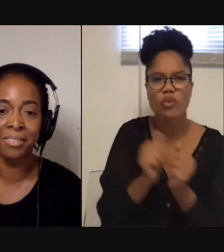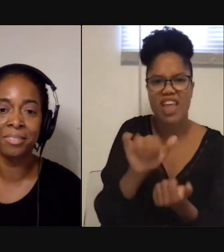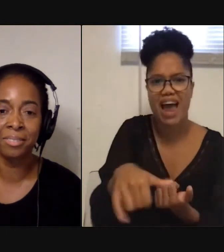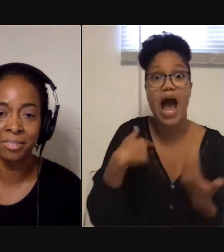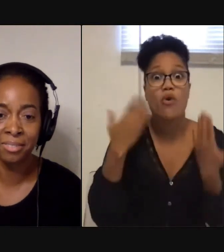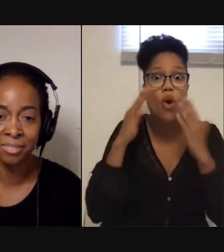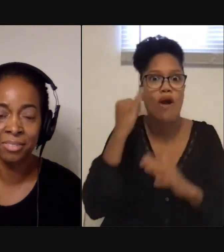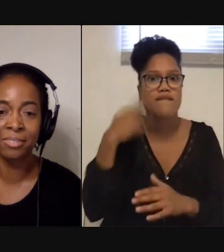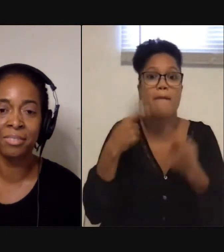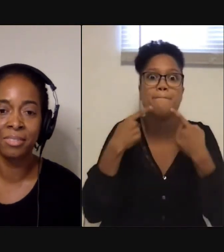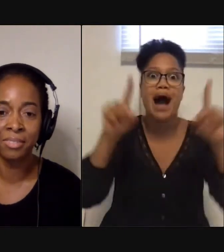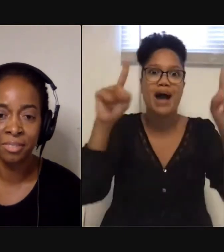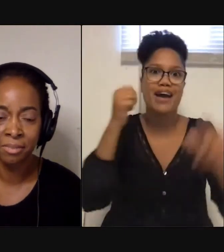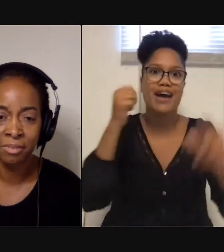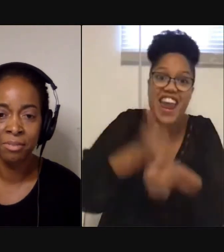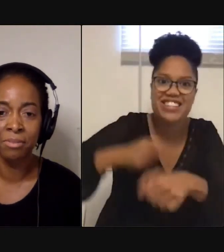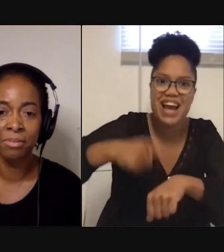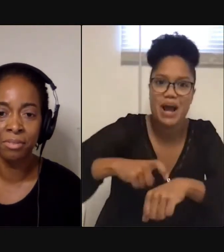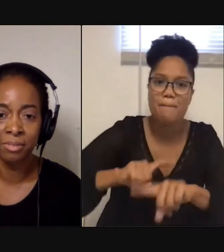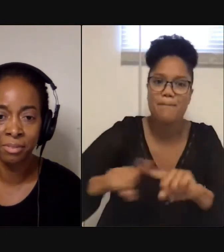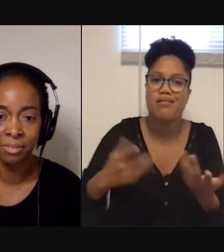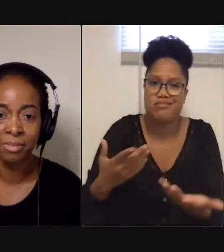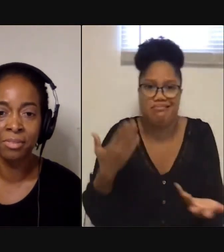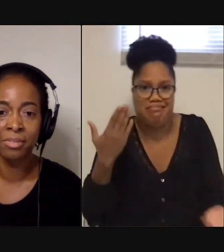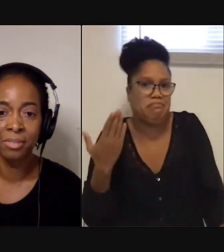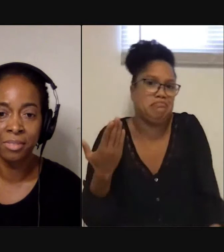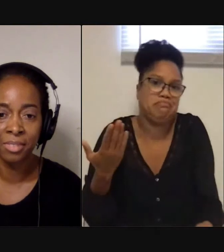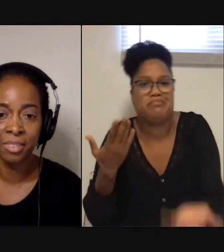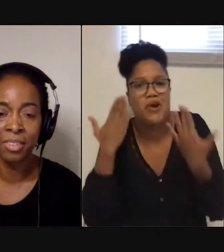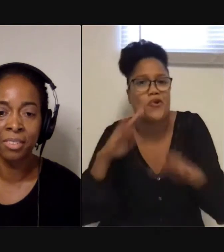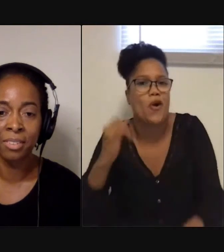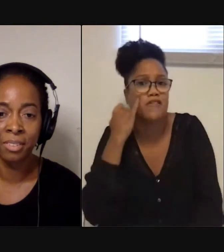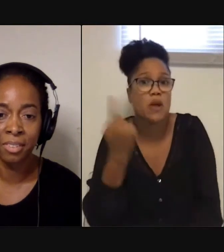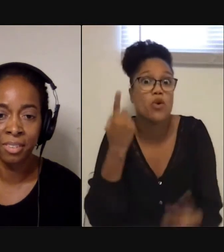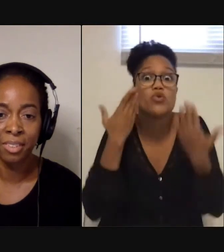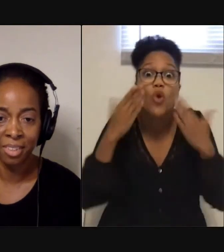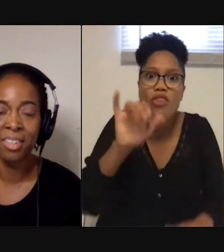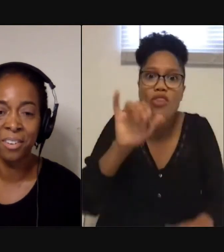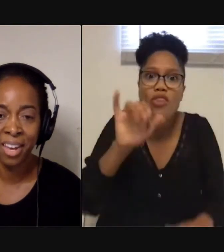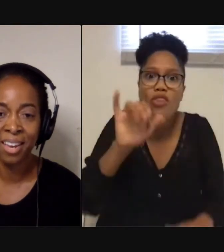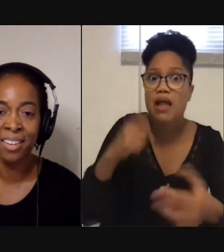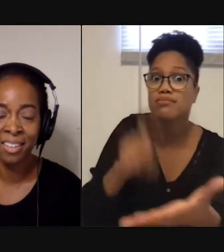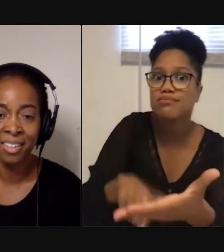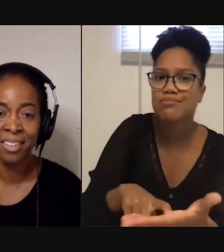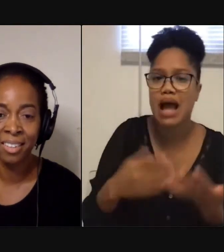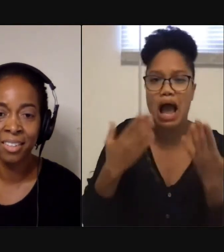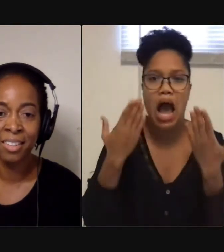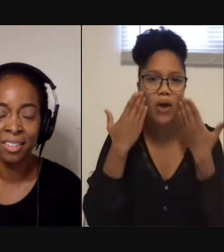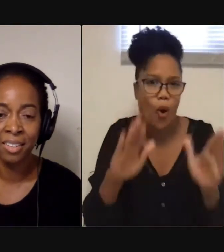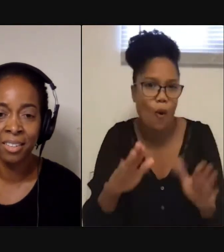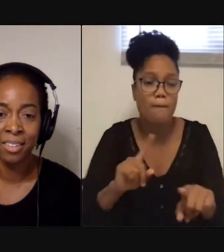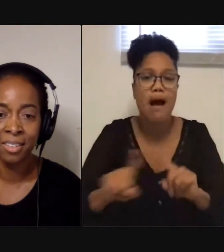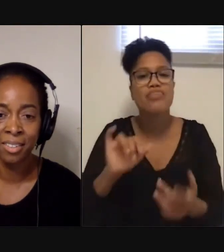all the time. And I don't even know if it's like coming across anybody who was outside of that, that knowledge, you know what I mean? Okay. But that's,